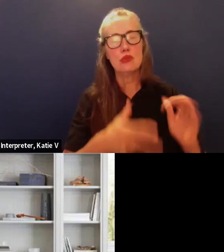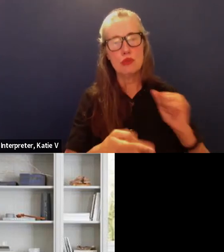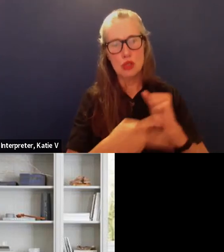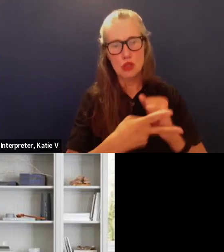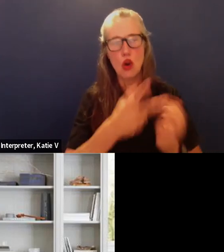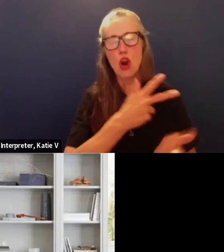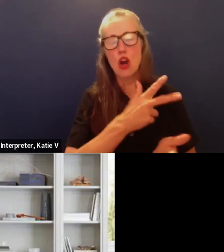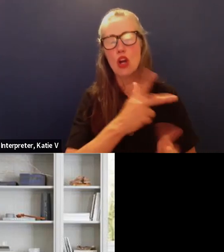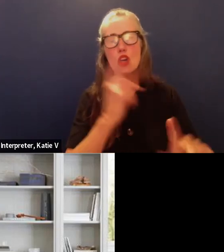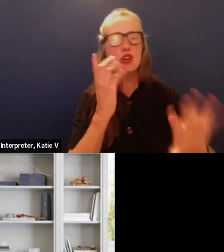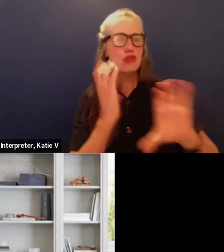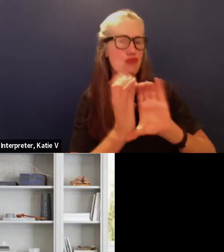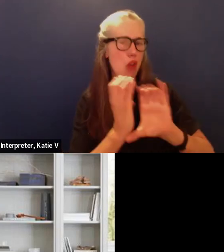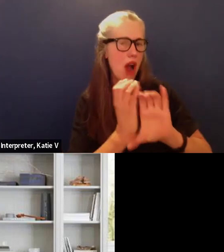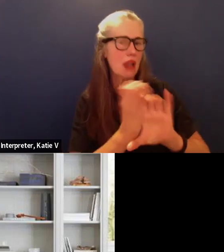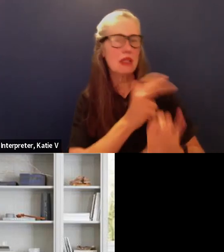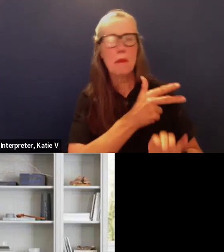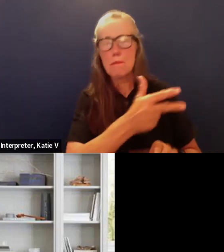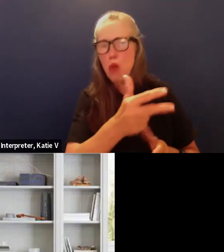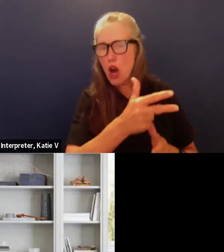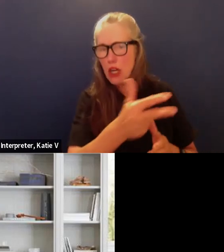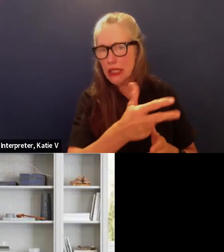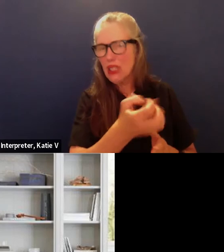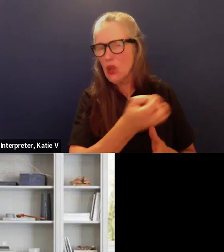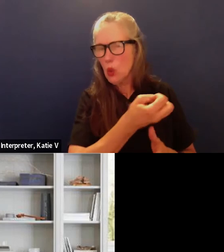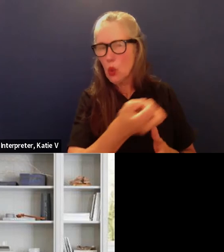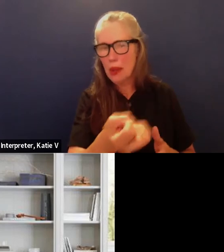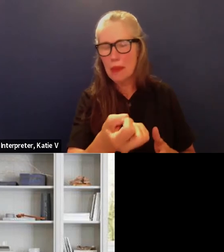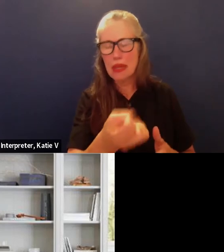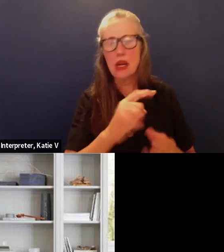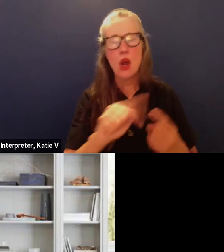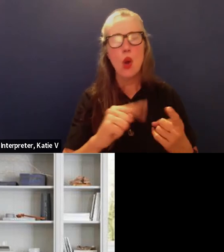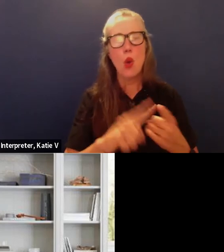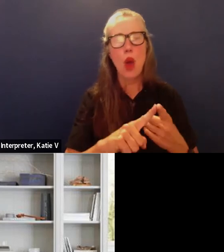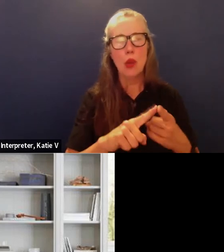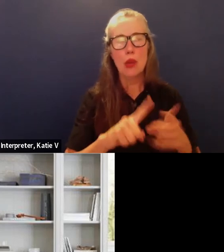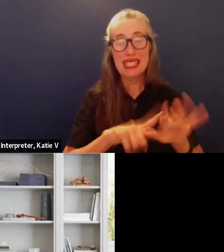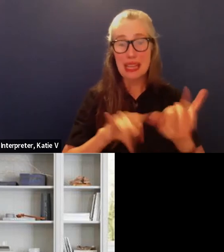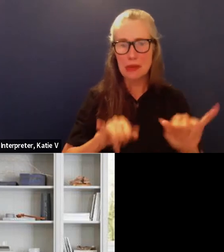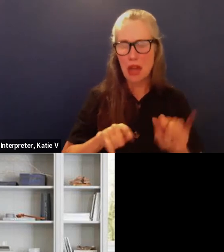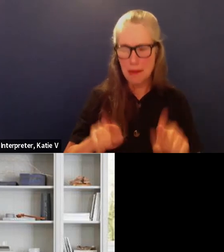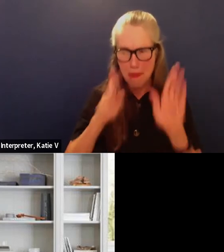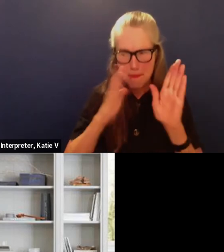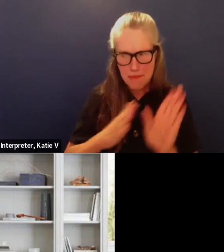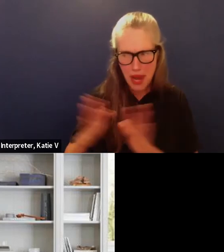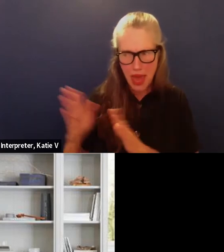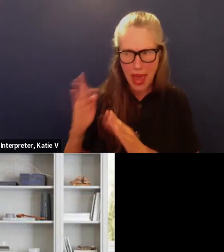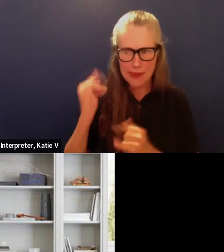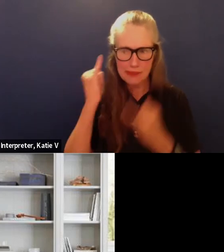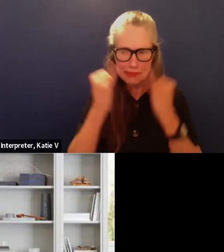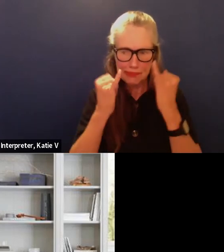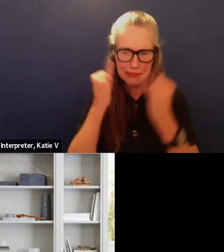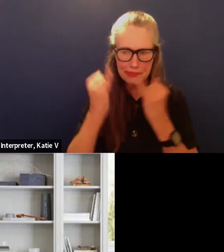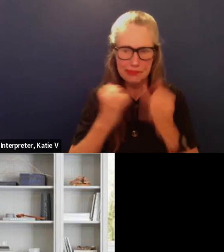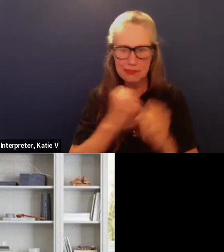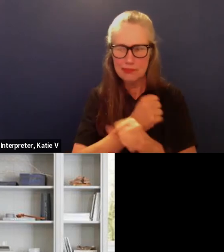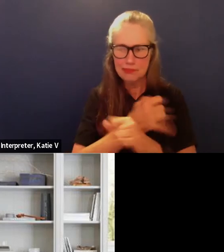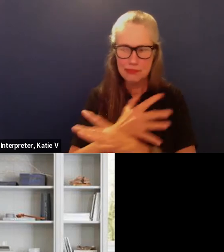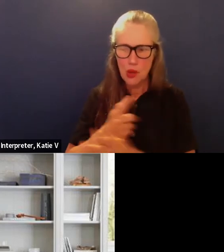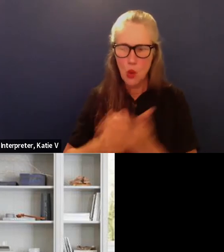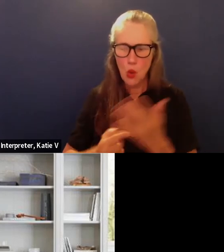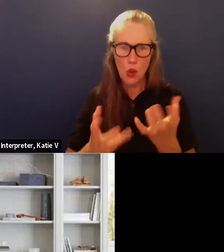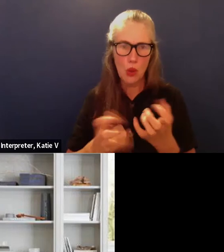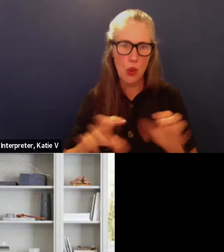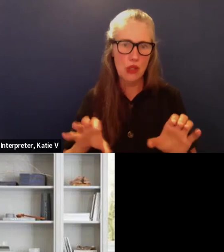and those kinds of things as we are sort of trying to put together a plan of what it is we want to do with the armory.